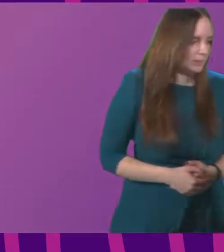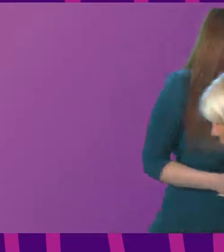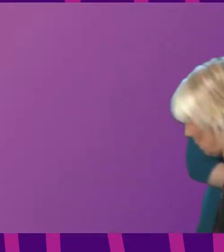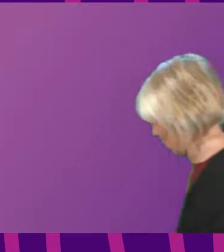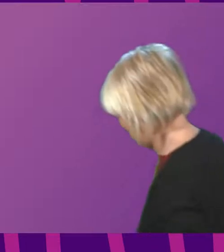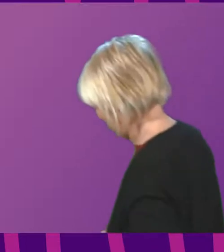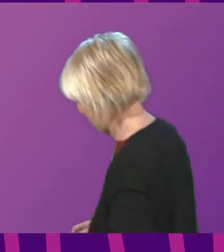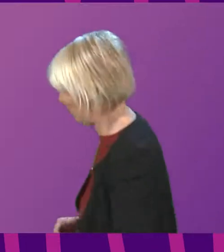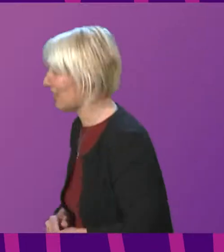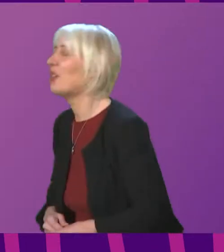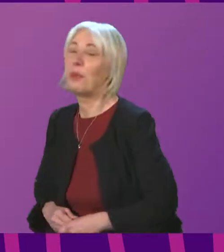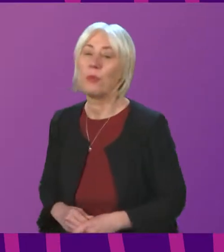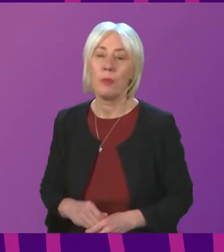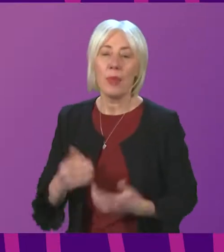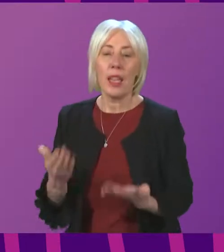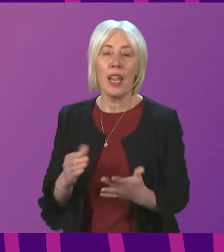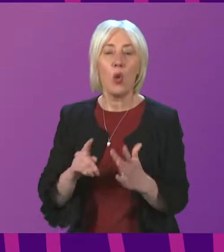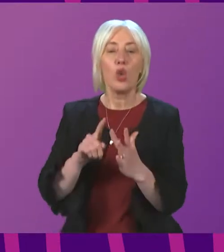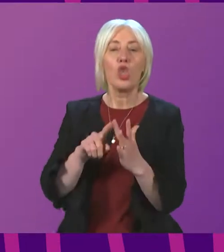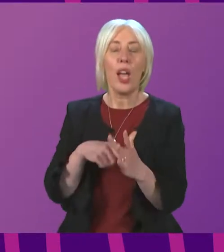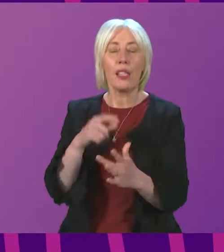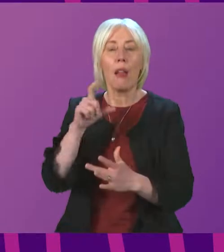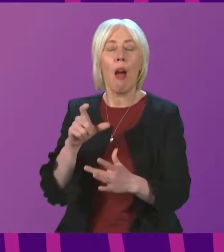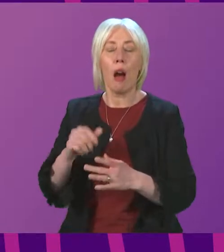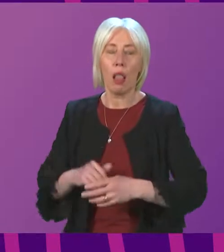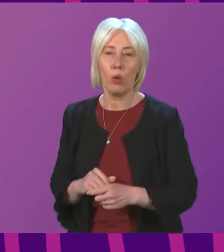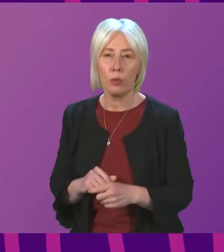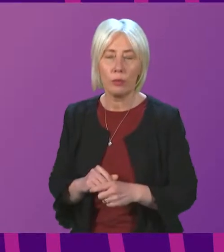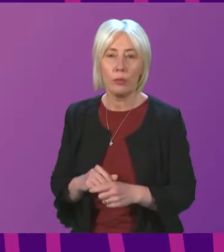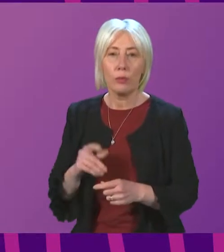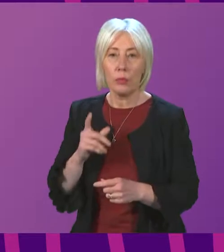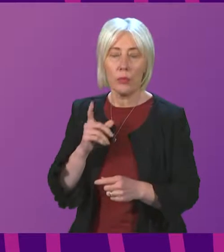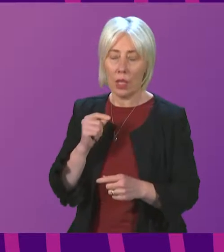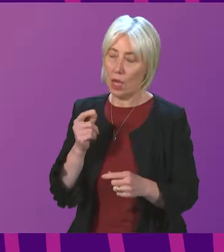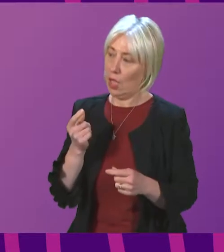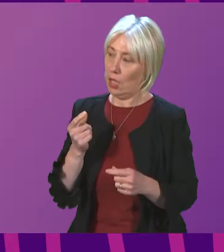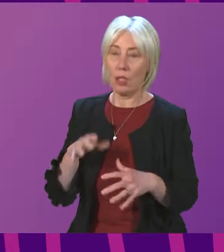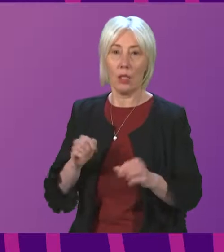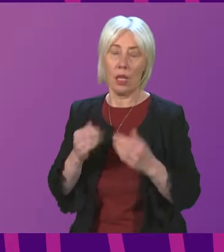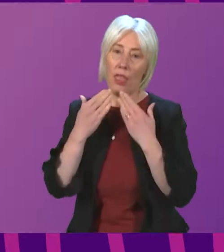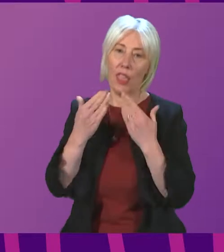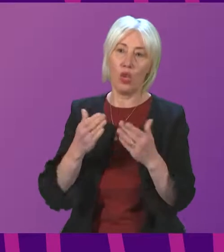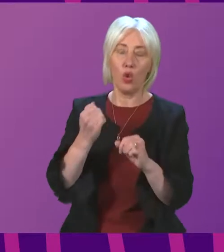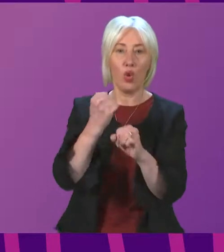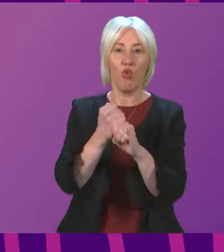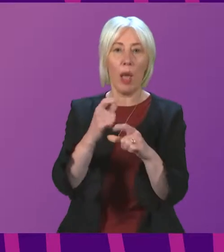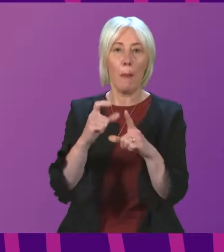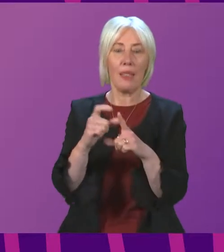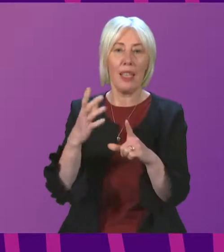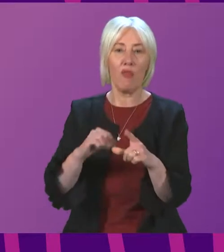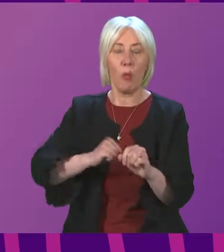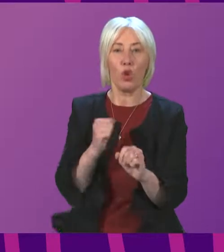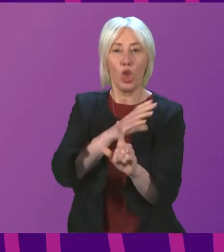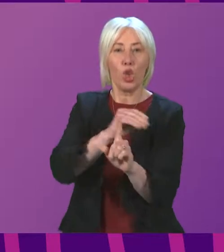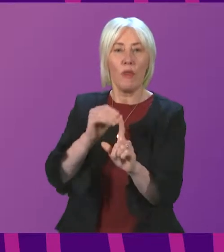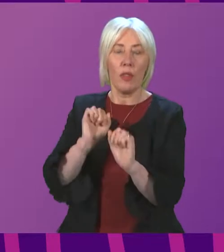Thank you. I now call on Jackson Carlaw. Can I begin by thanking Graeme Day on behalf of Scottish Conservatives